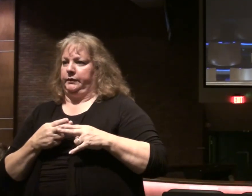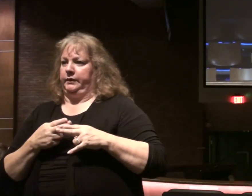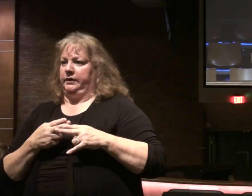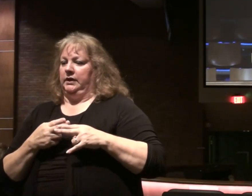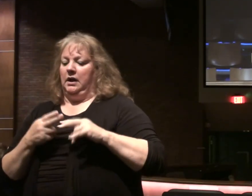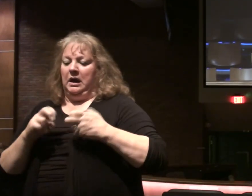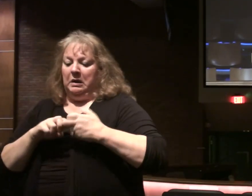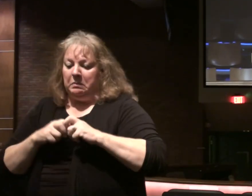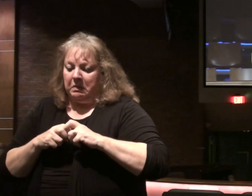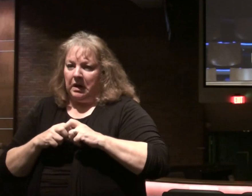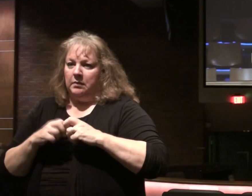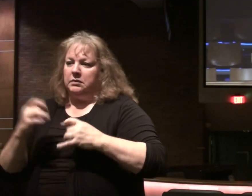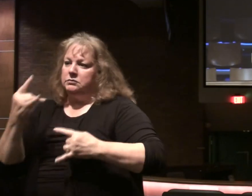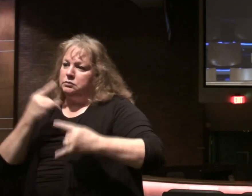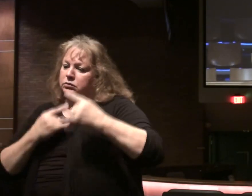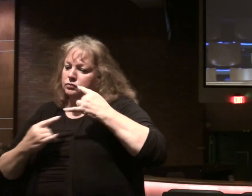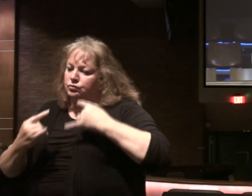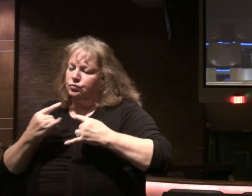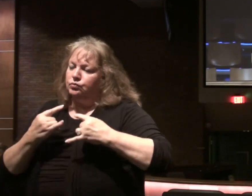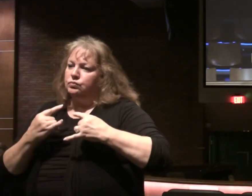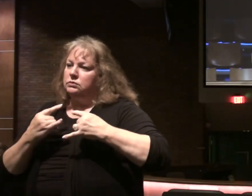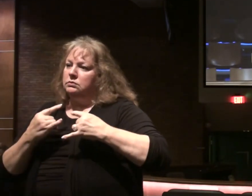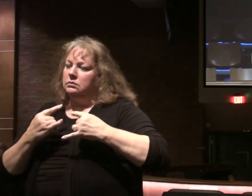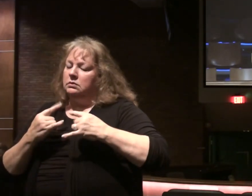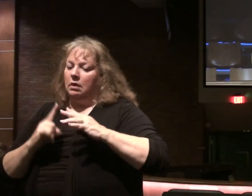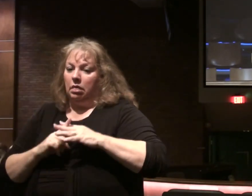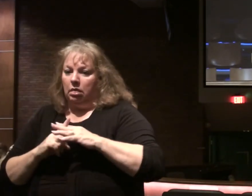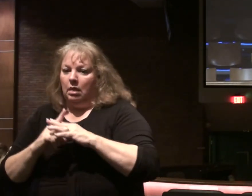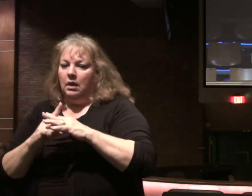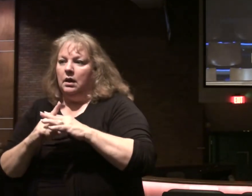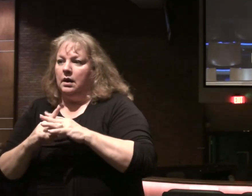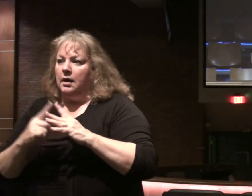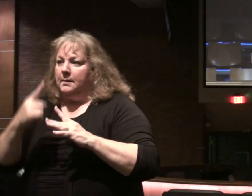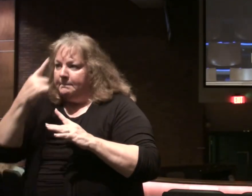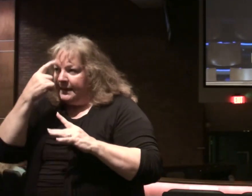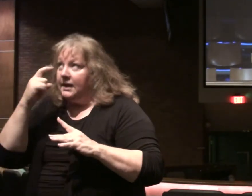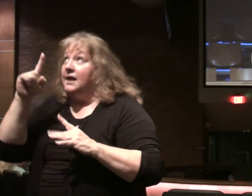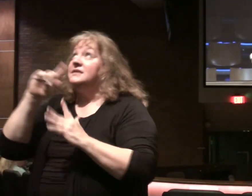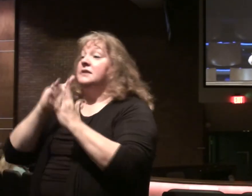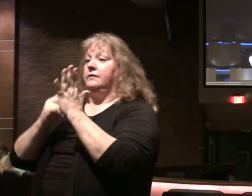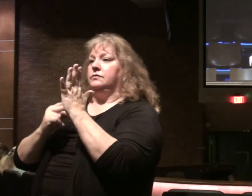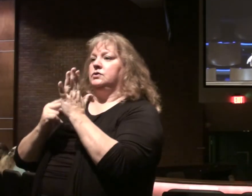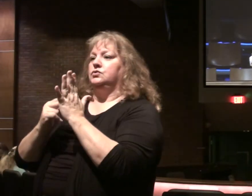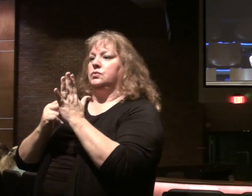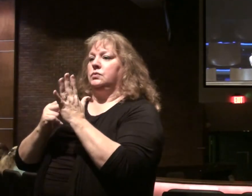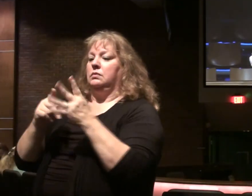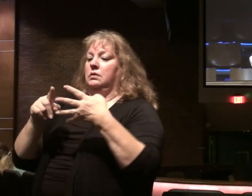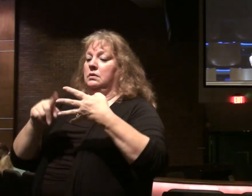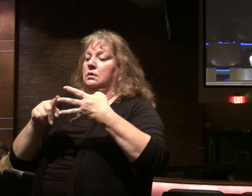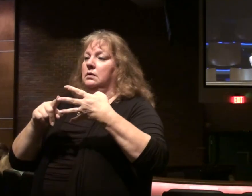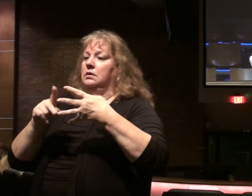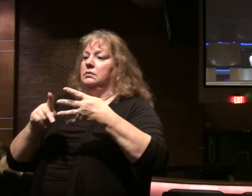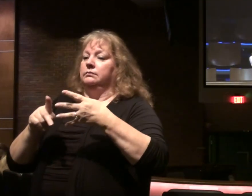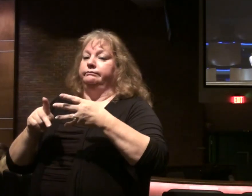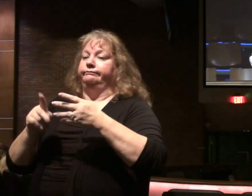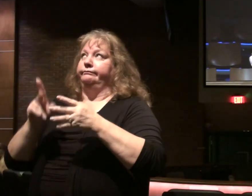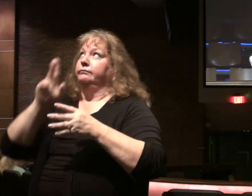afflictions. And persecutions arise. Because of the word. Immediately he falls away.